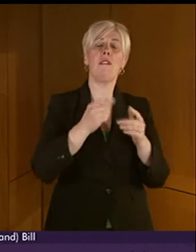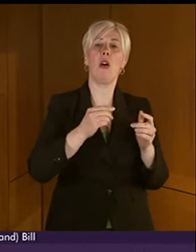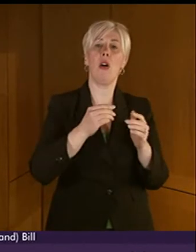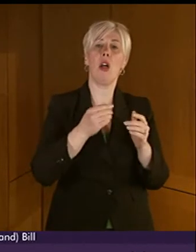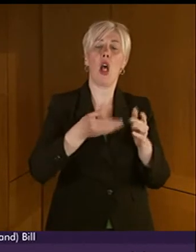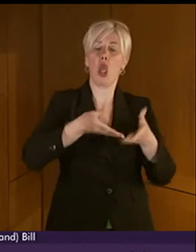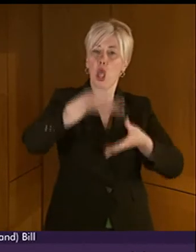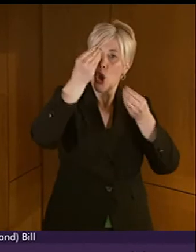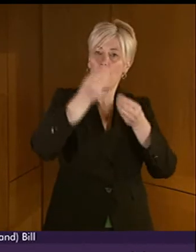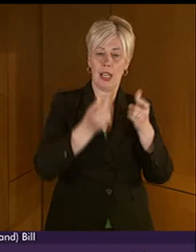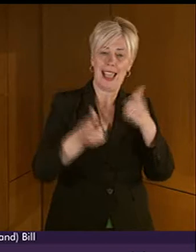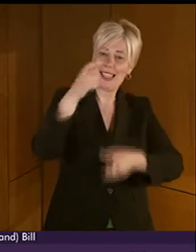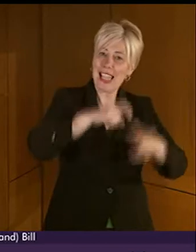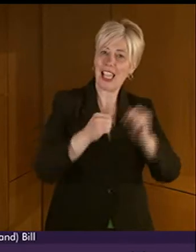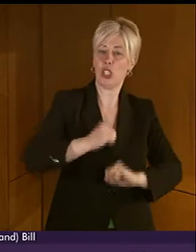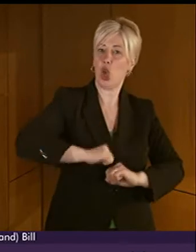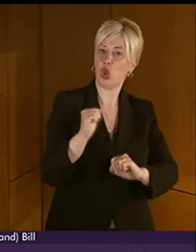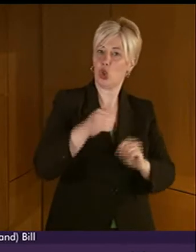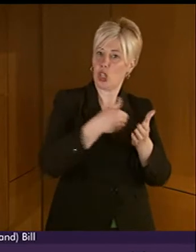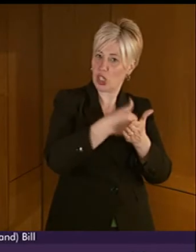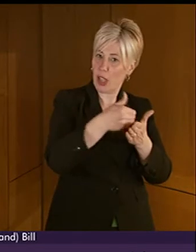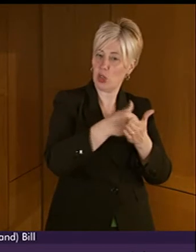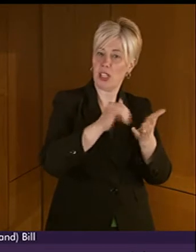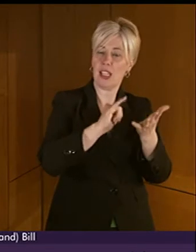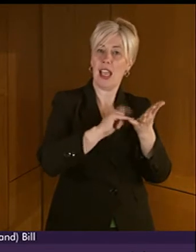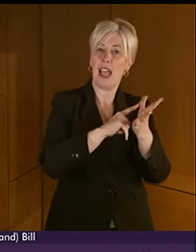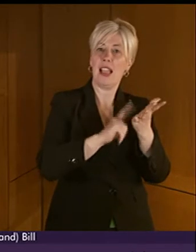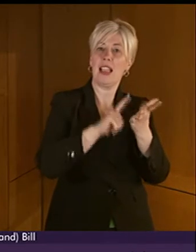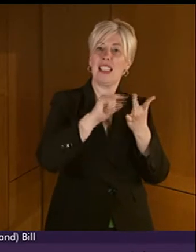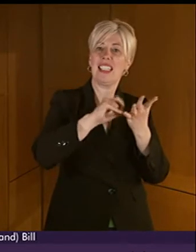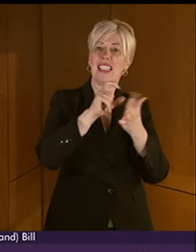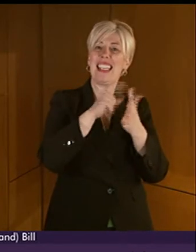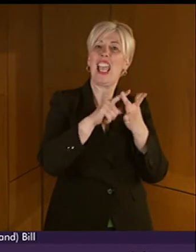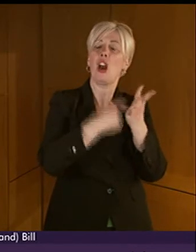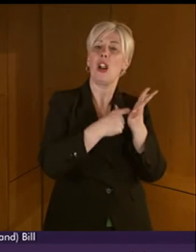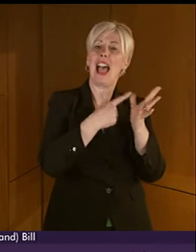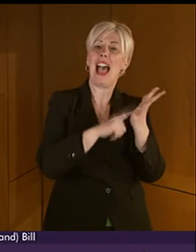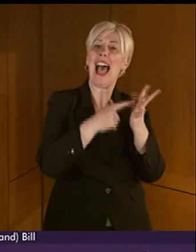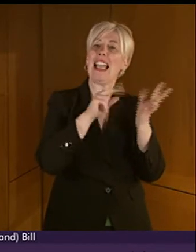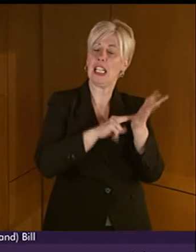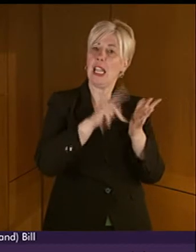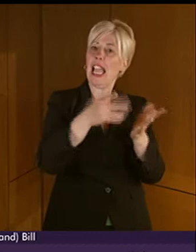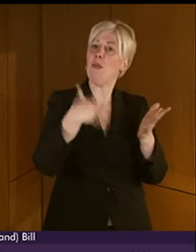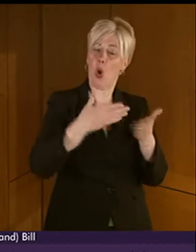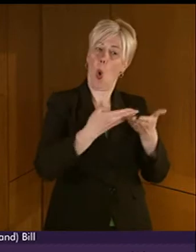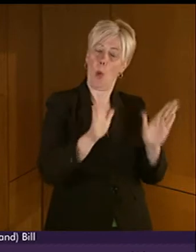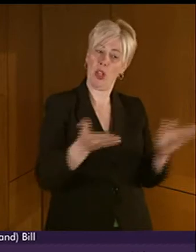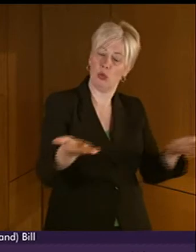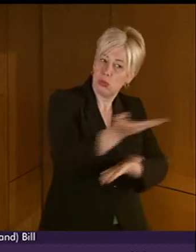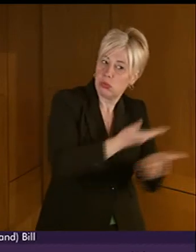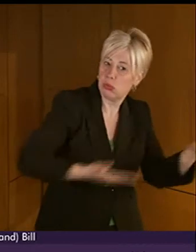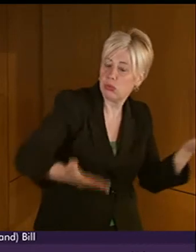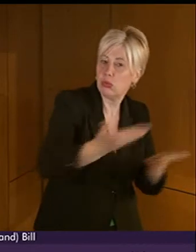Languages, Dr Alistair Allen, and as officials for the open and constructive discussions in relation to the Bill. I look forward